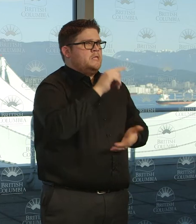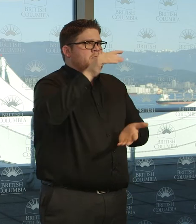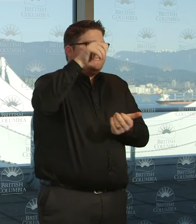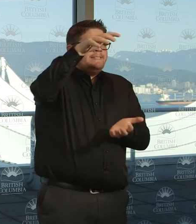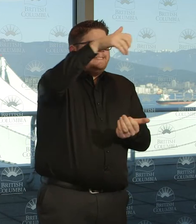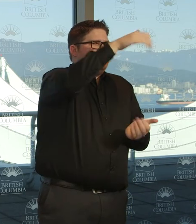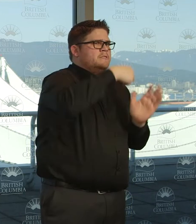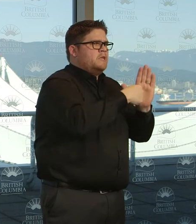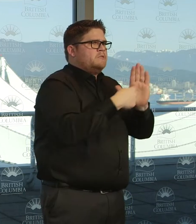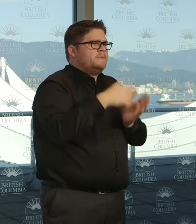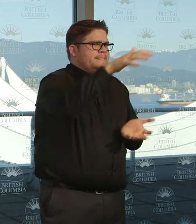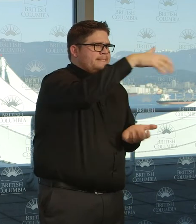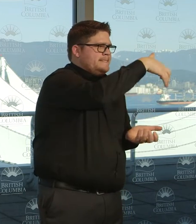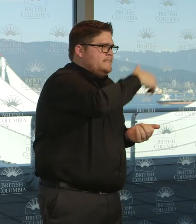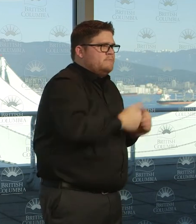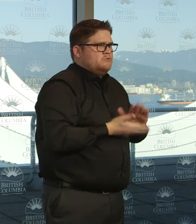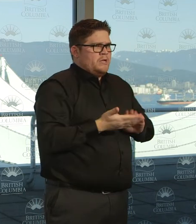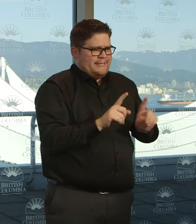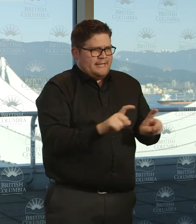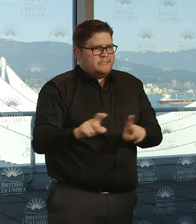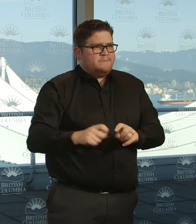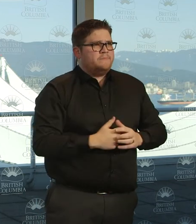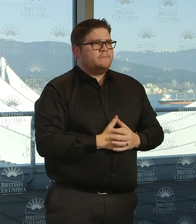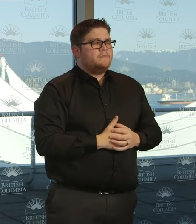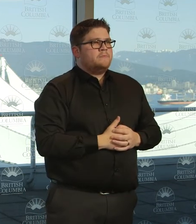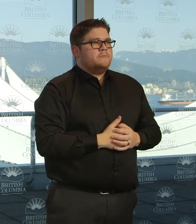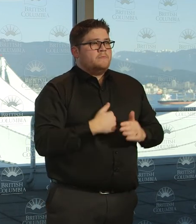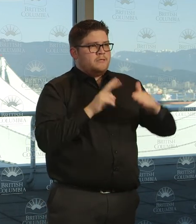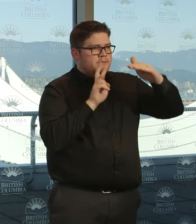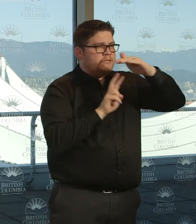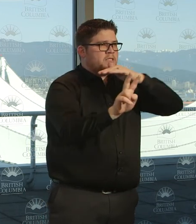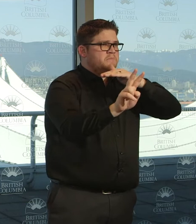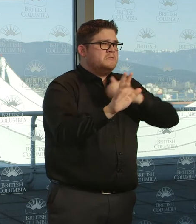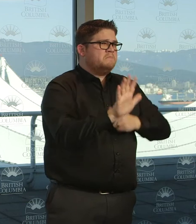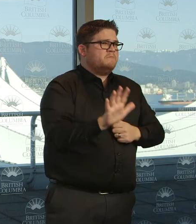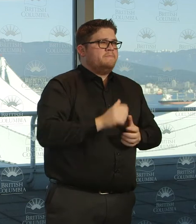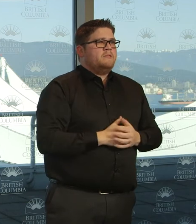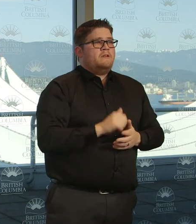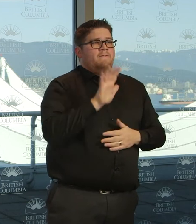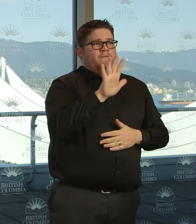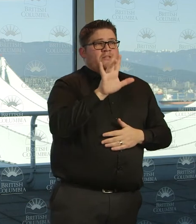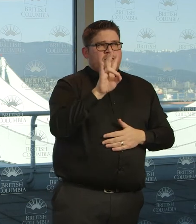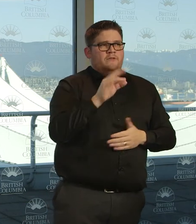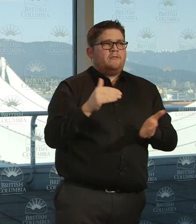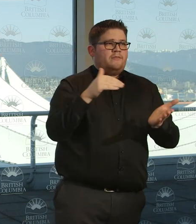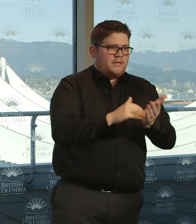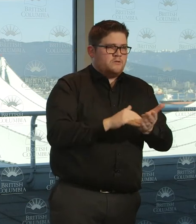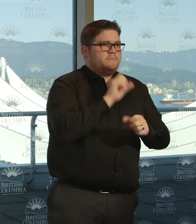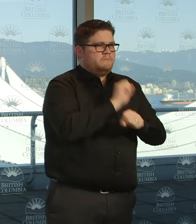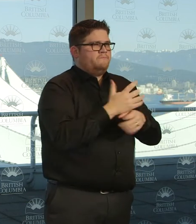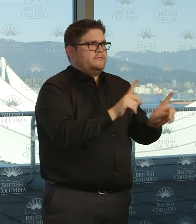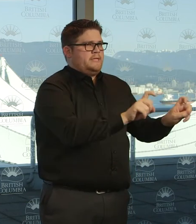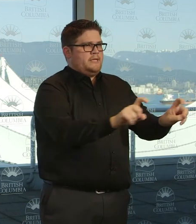estimate that at least 17,000 people have been tested, and we will have precise numbers on Friday. But that gives you a sense, if you think